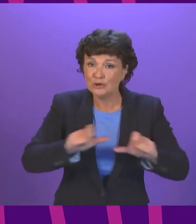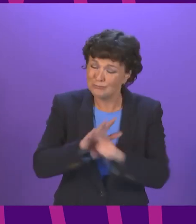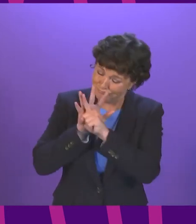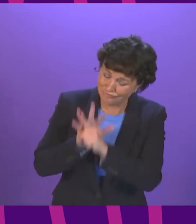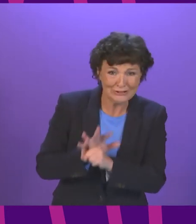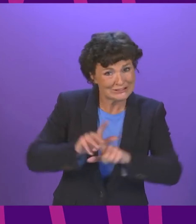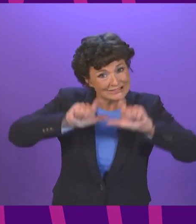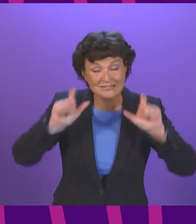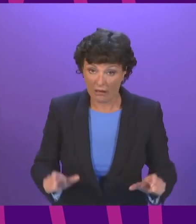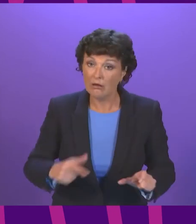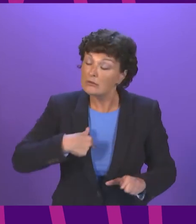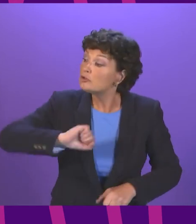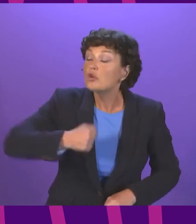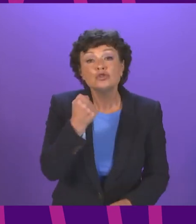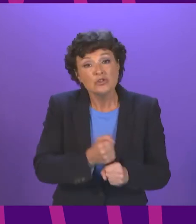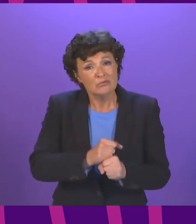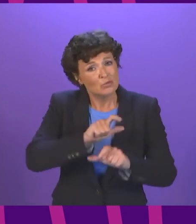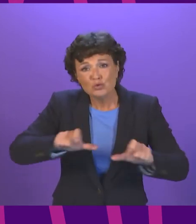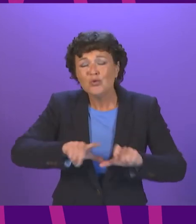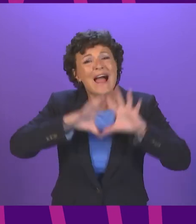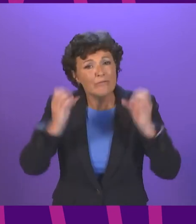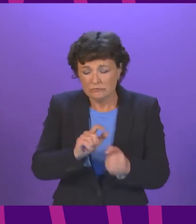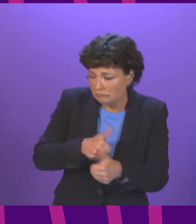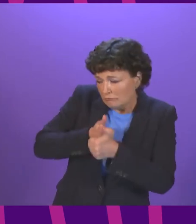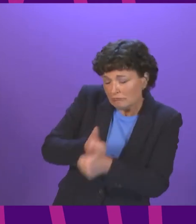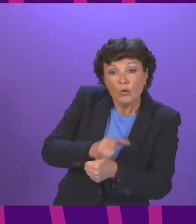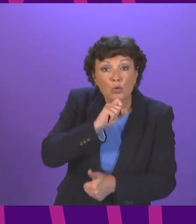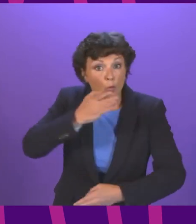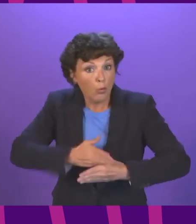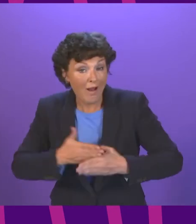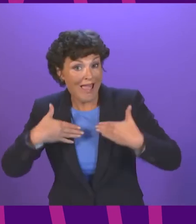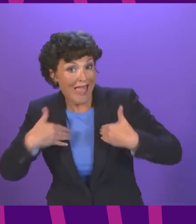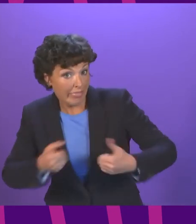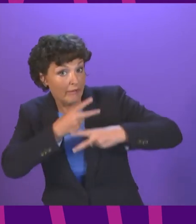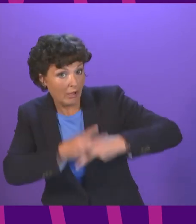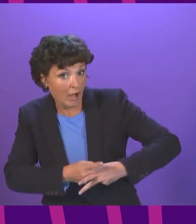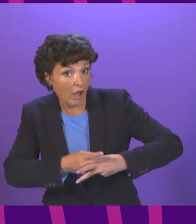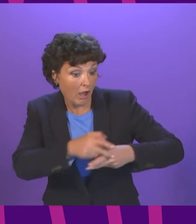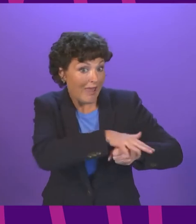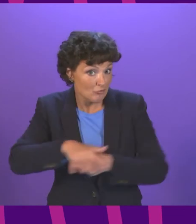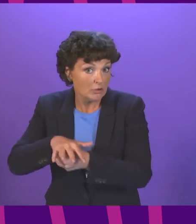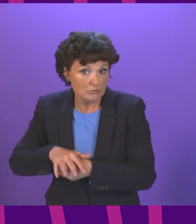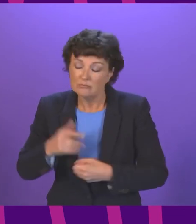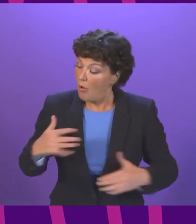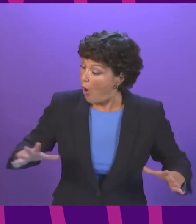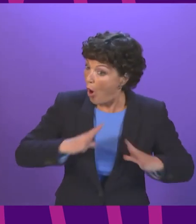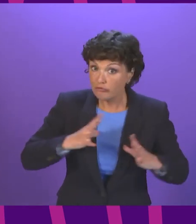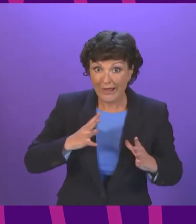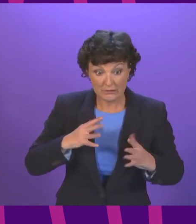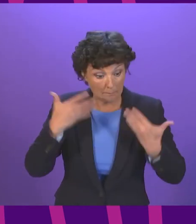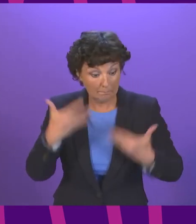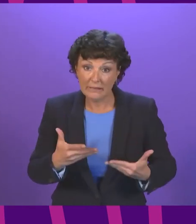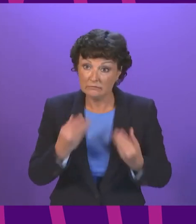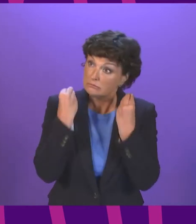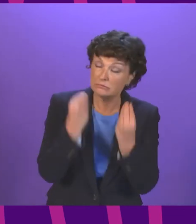The Scottish Government will do all we can to support those who work in health and care. We have already implemented a 4% pay